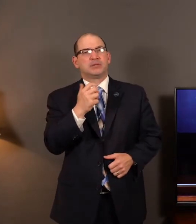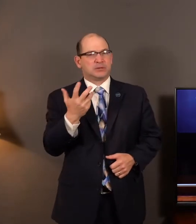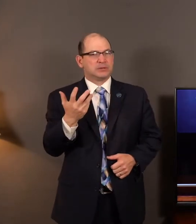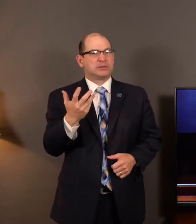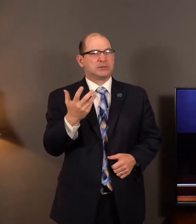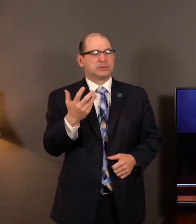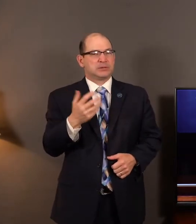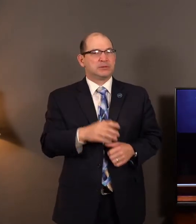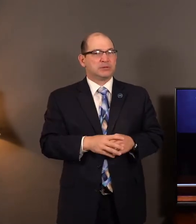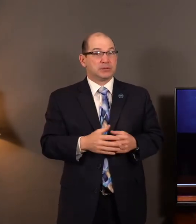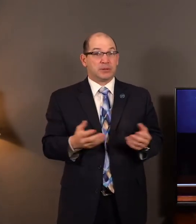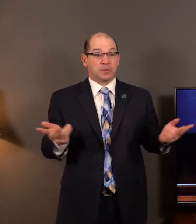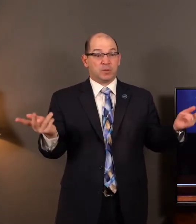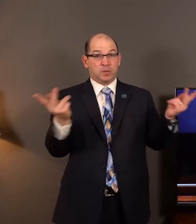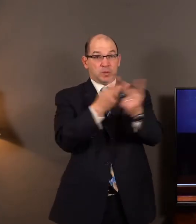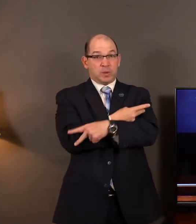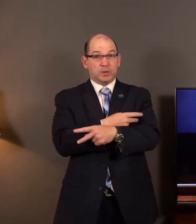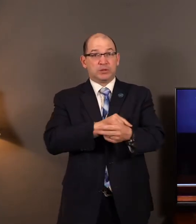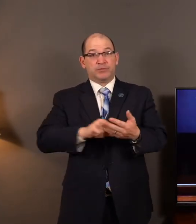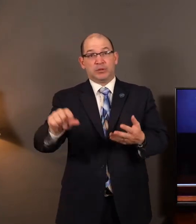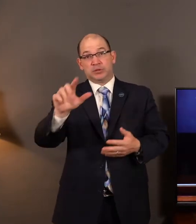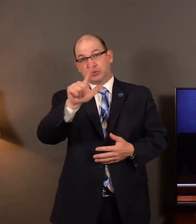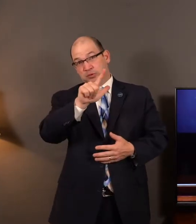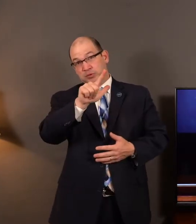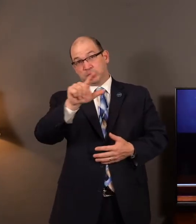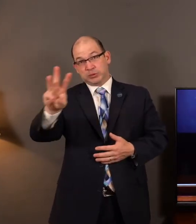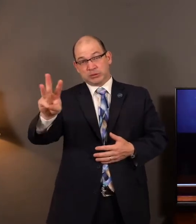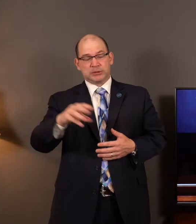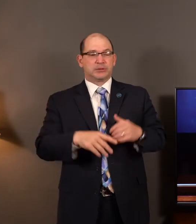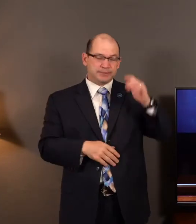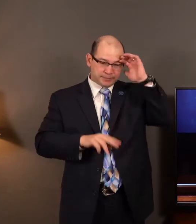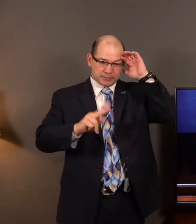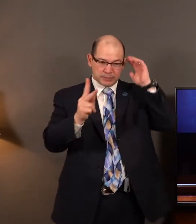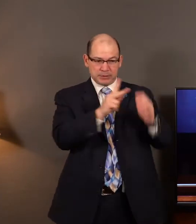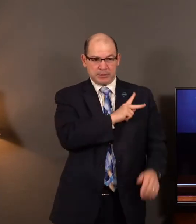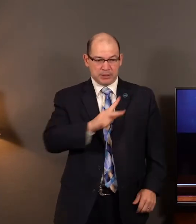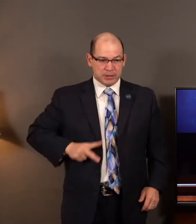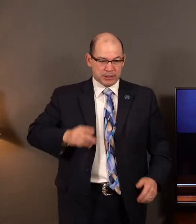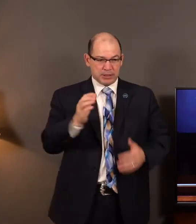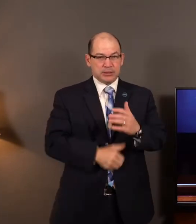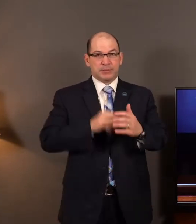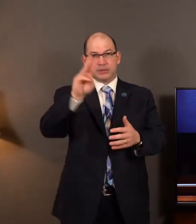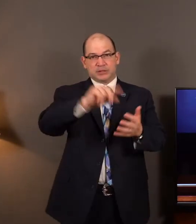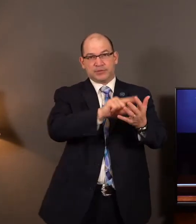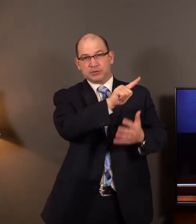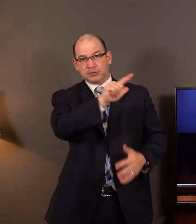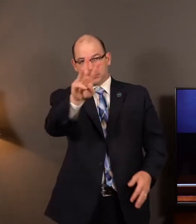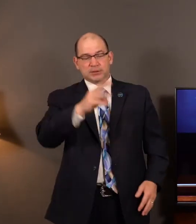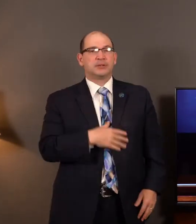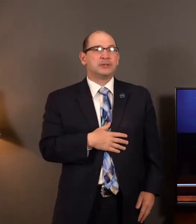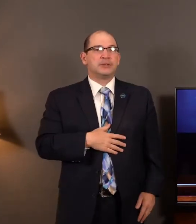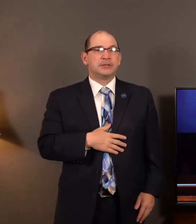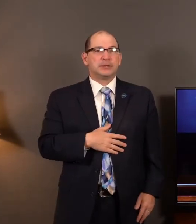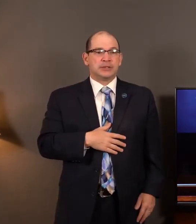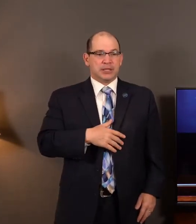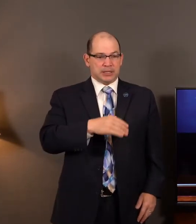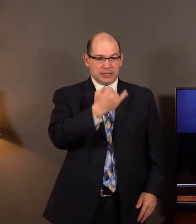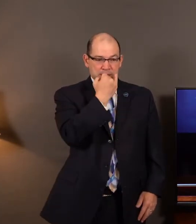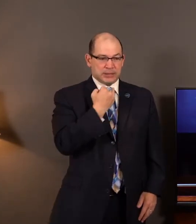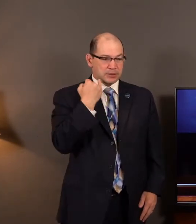But it gets worse. Look at verse number 26 of 2 Kings chapter 6. The Bible says that as the king of Israel was passing by upon the wall,